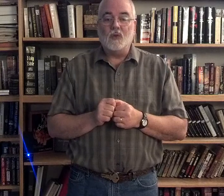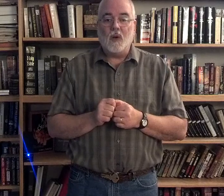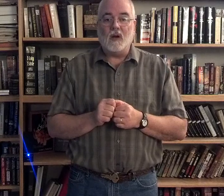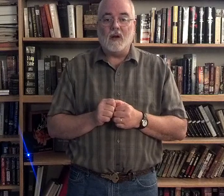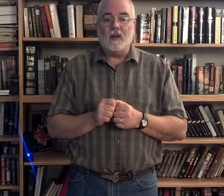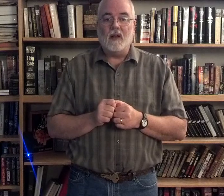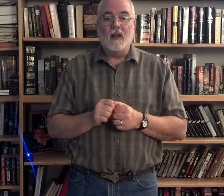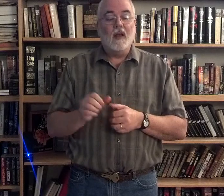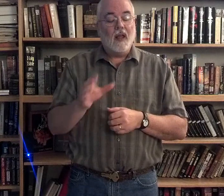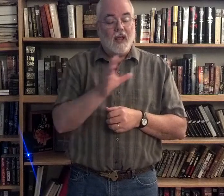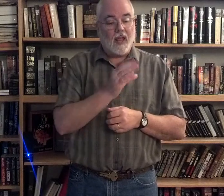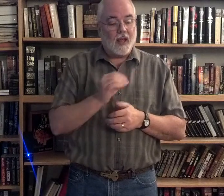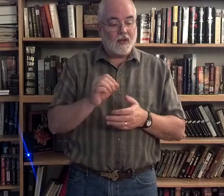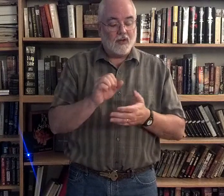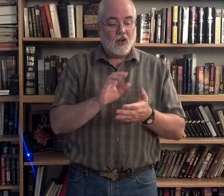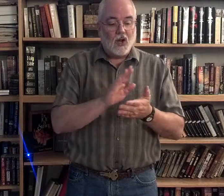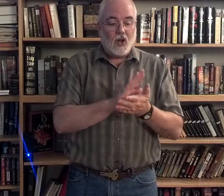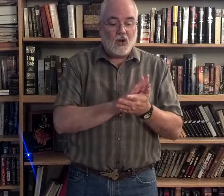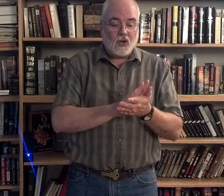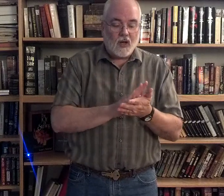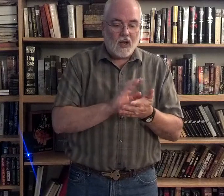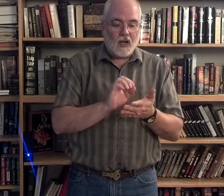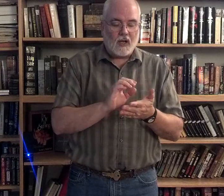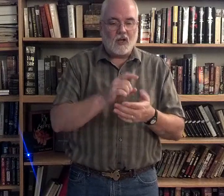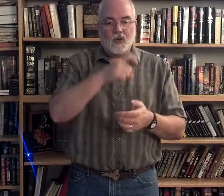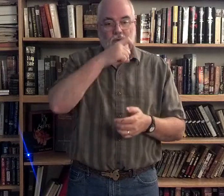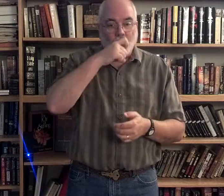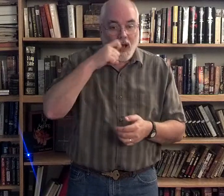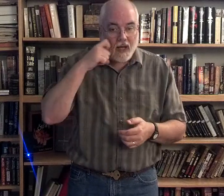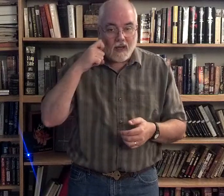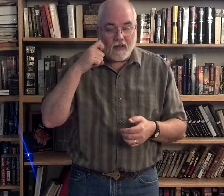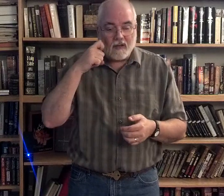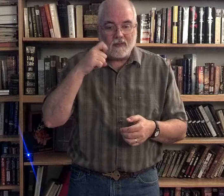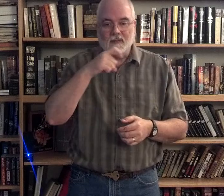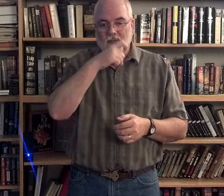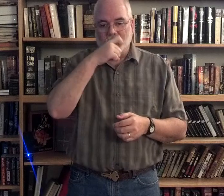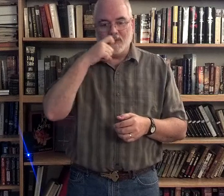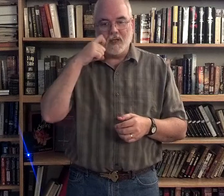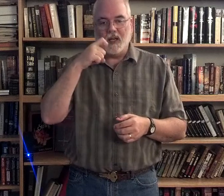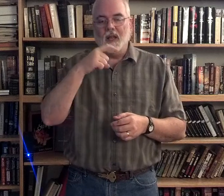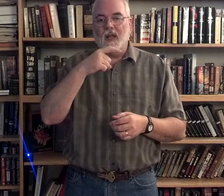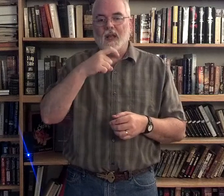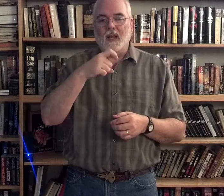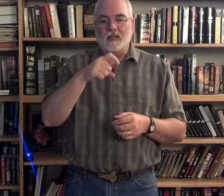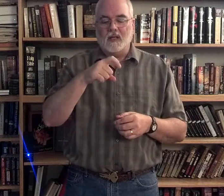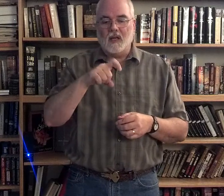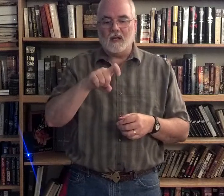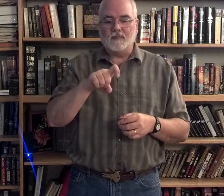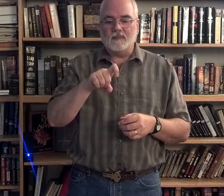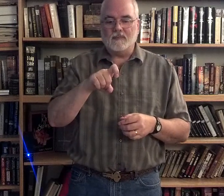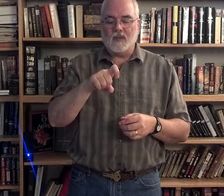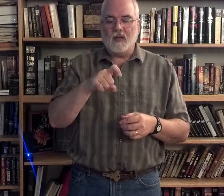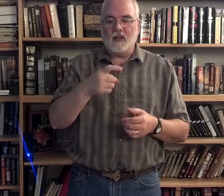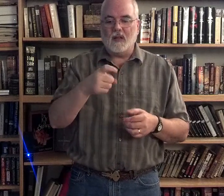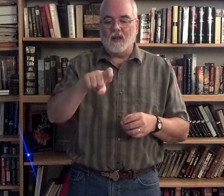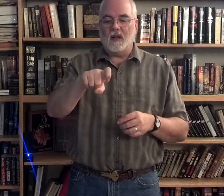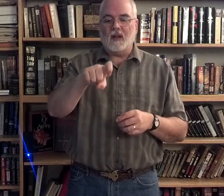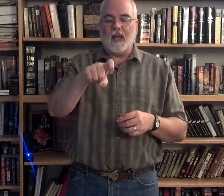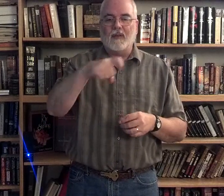wearing. And drying, it's kind of an